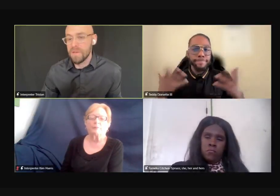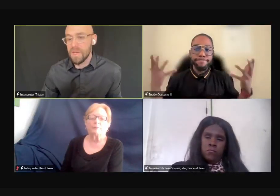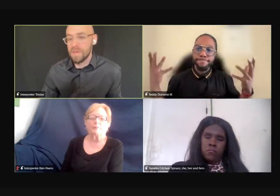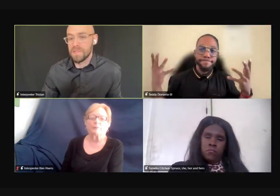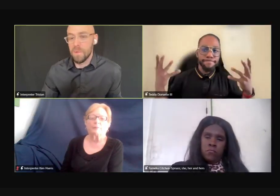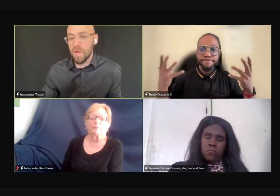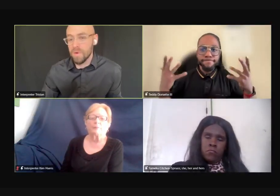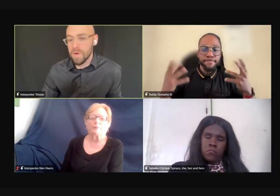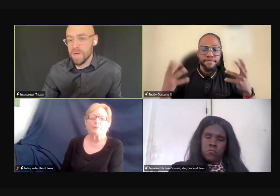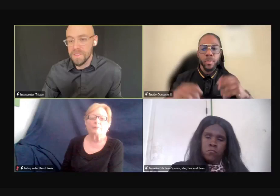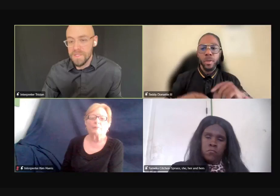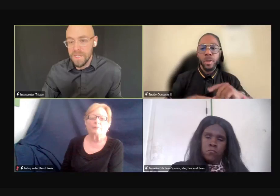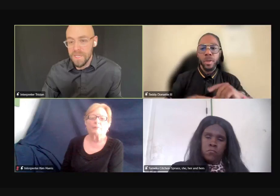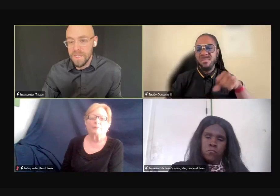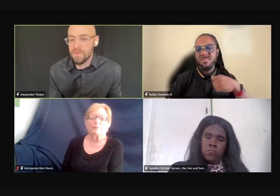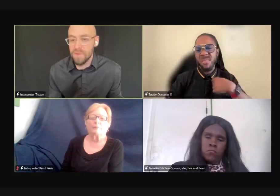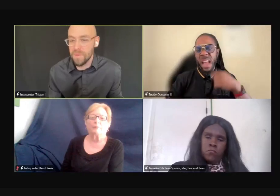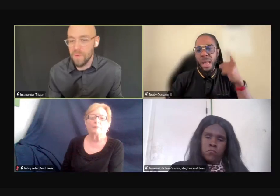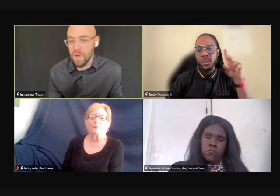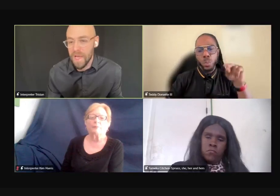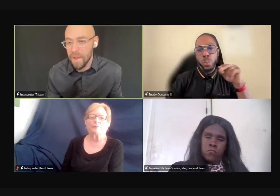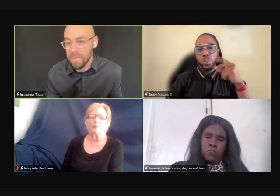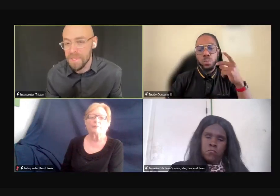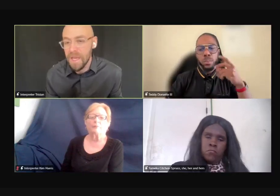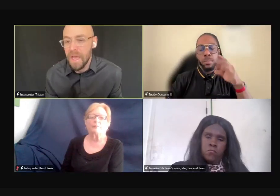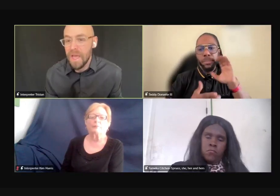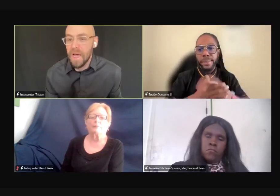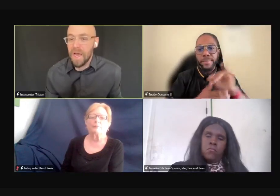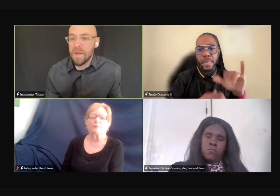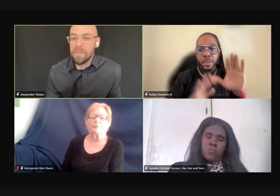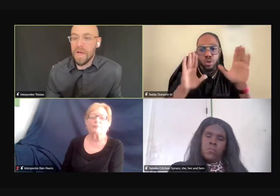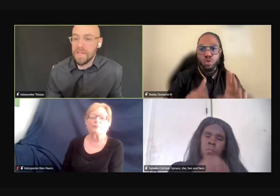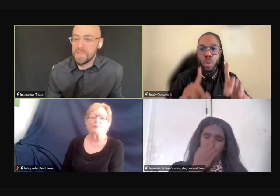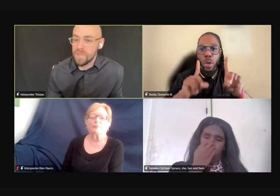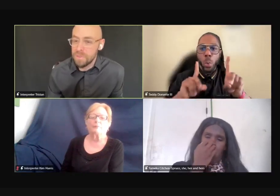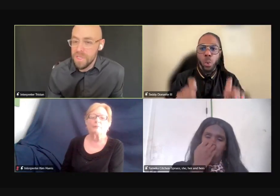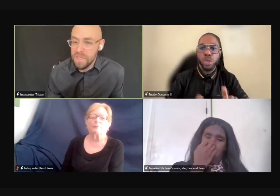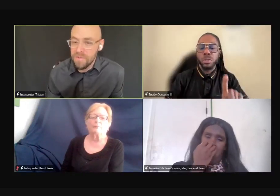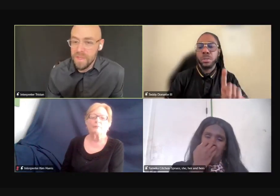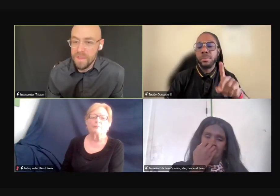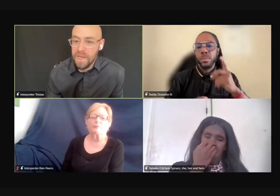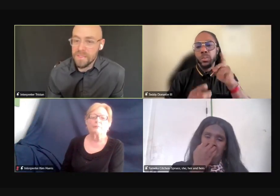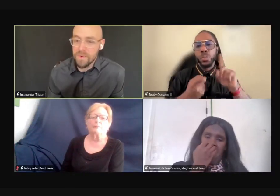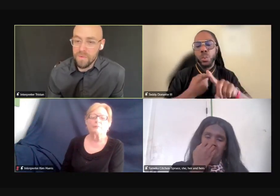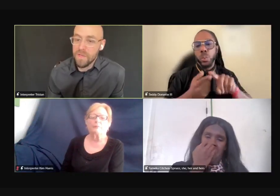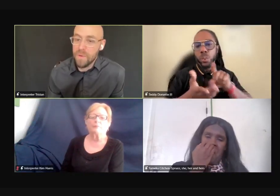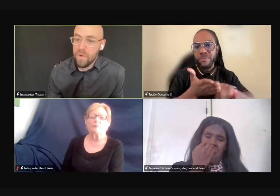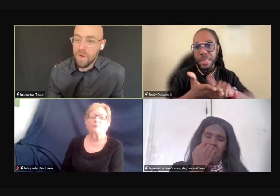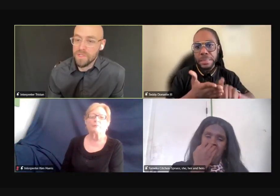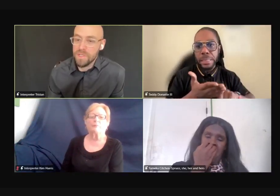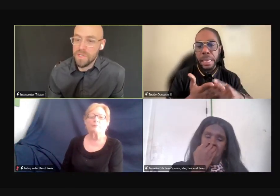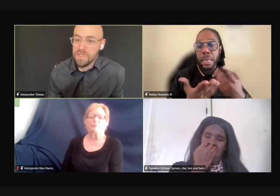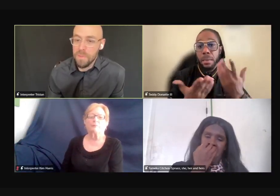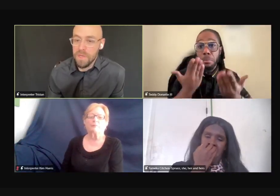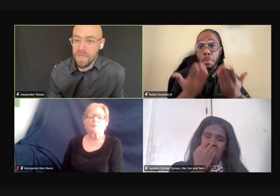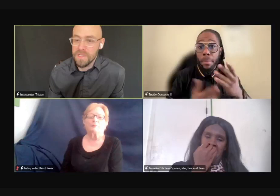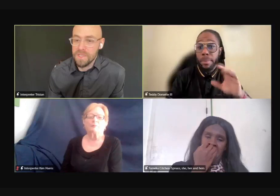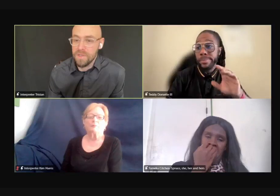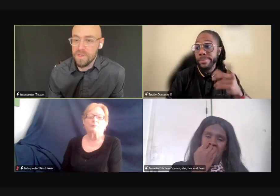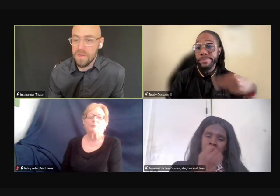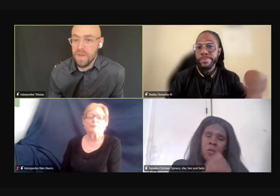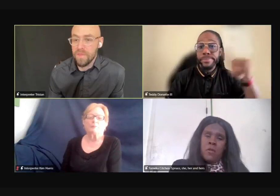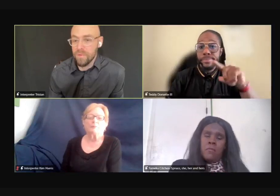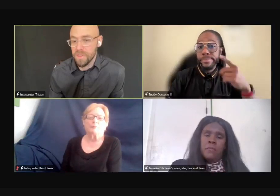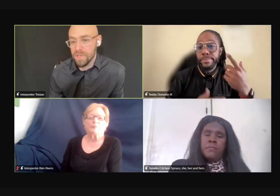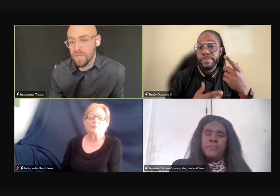or even in smaller organizations, isn't really well capped. Um, I do believe that that is a really great question and something to